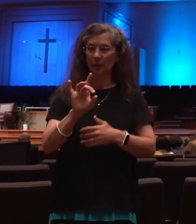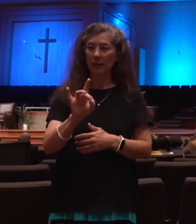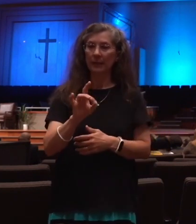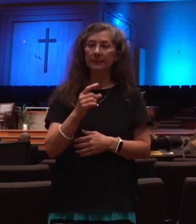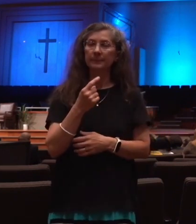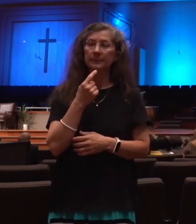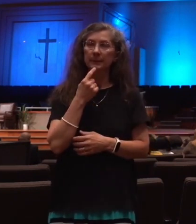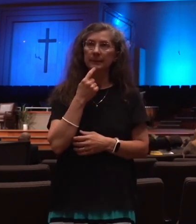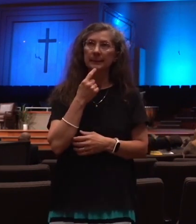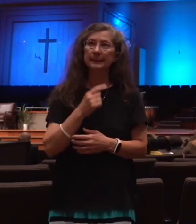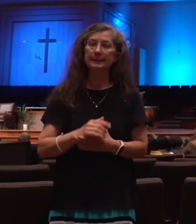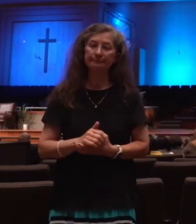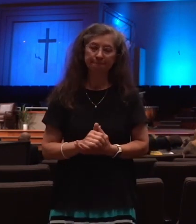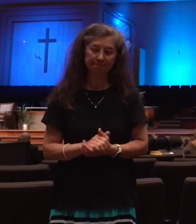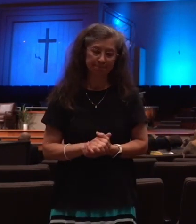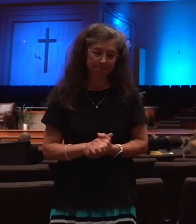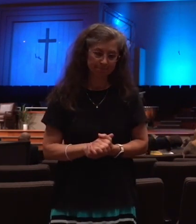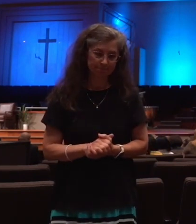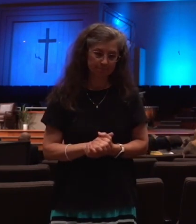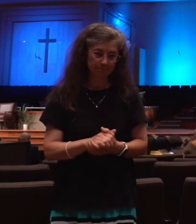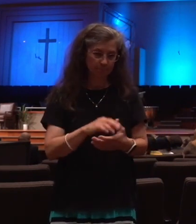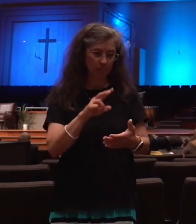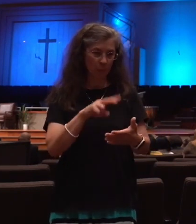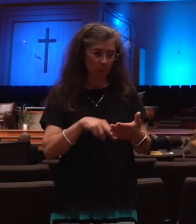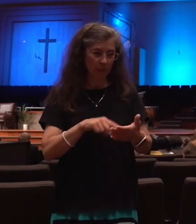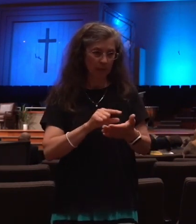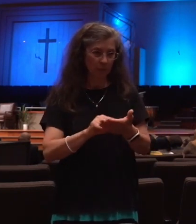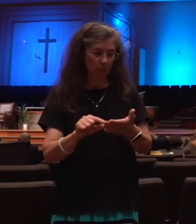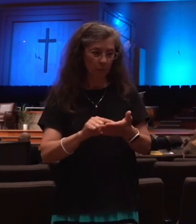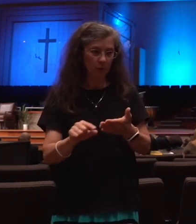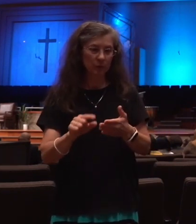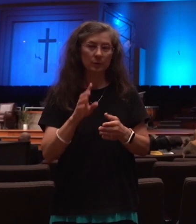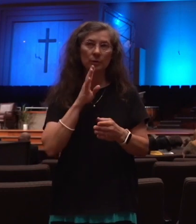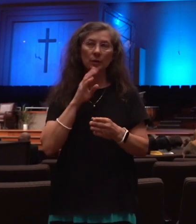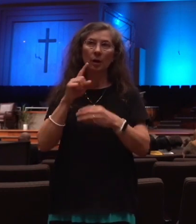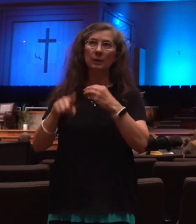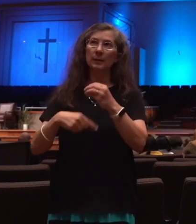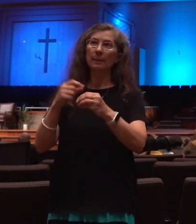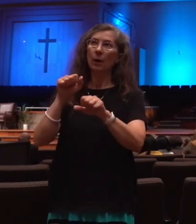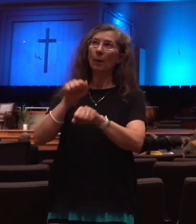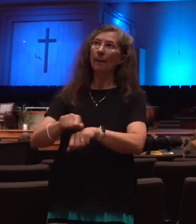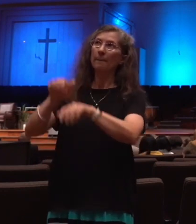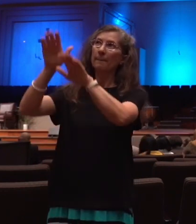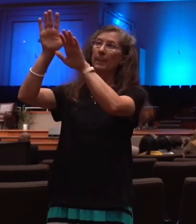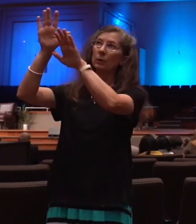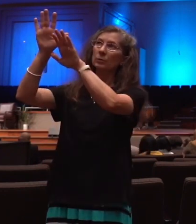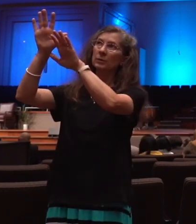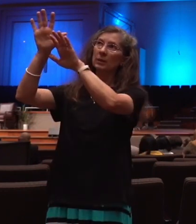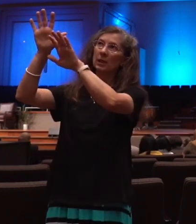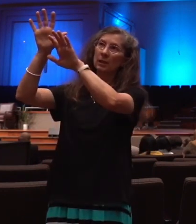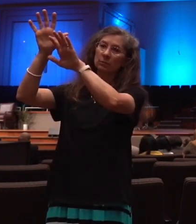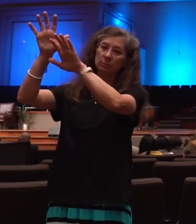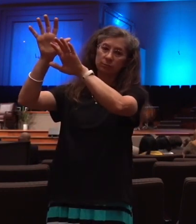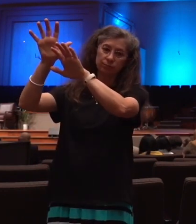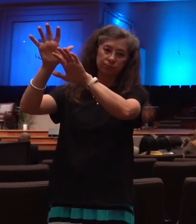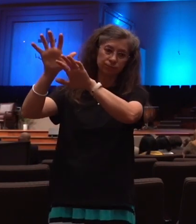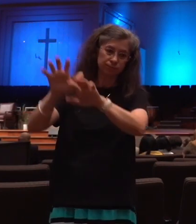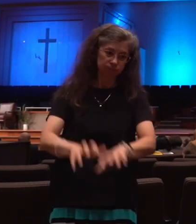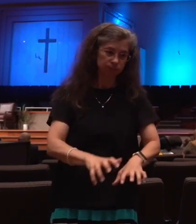and when you read that, it talks about a mountain coming down and crashing into the Mediterranean Sea. I